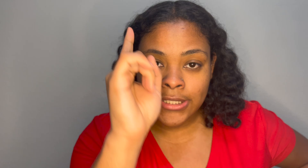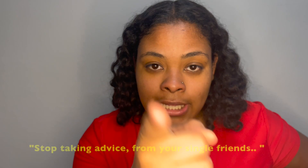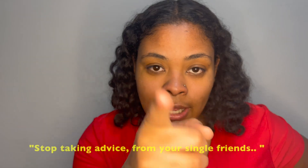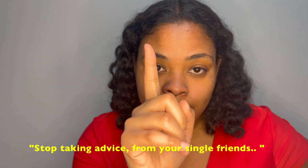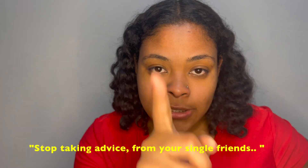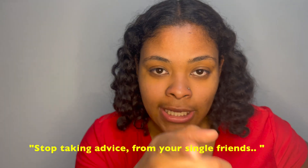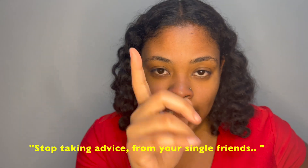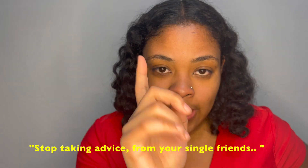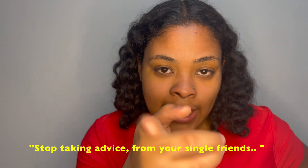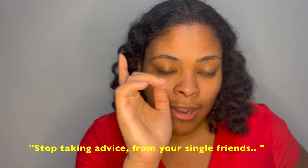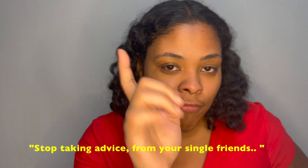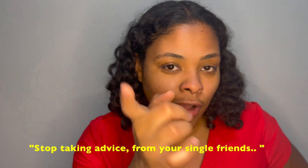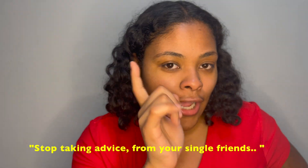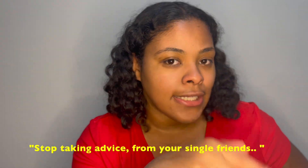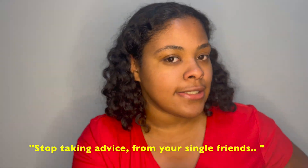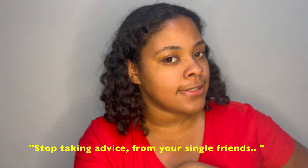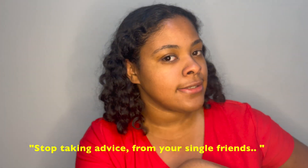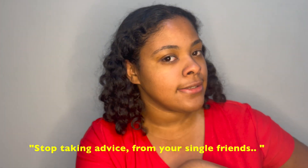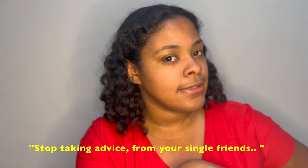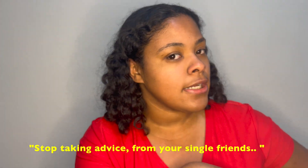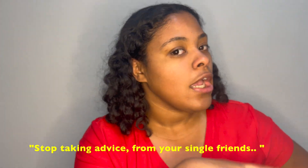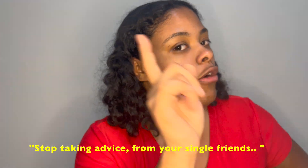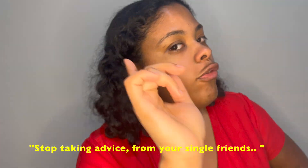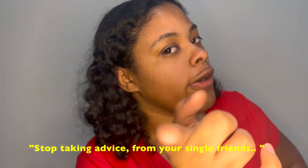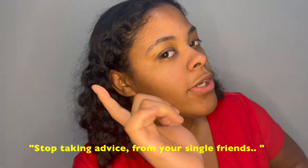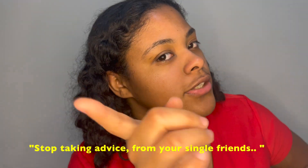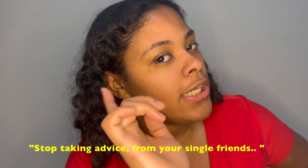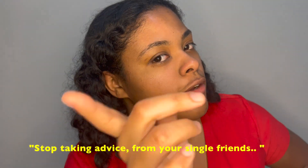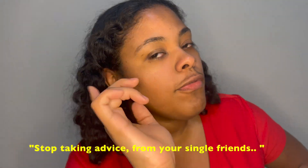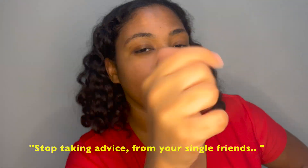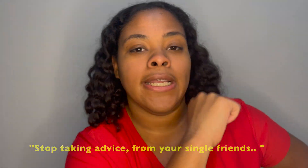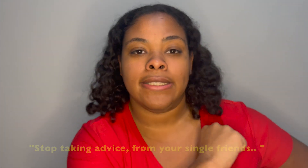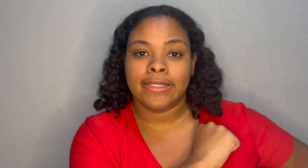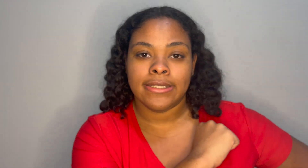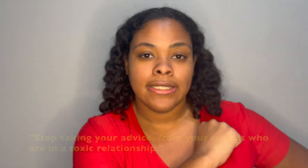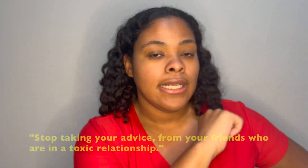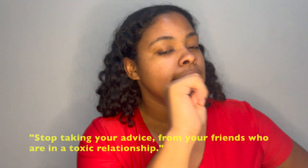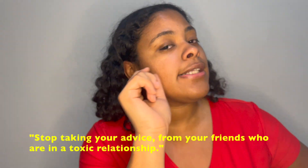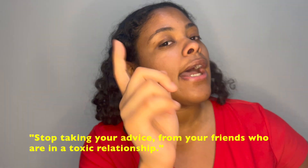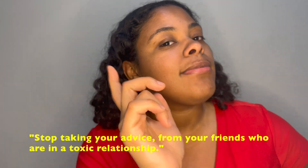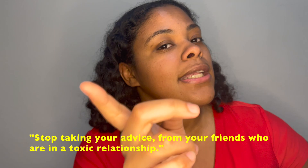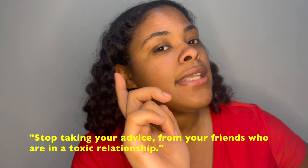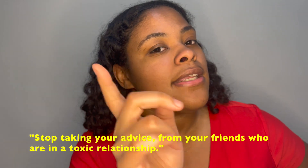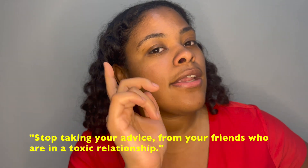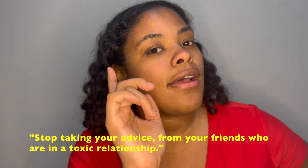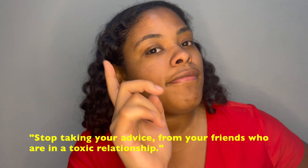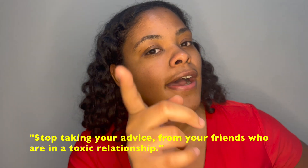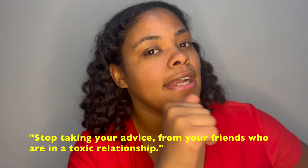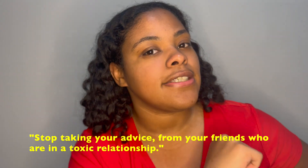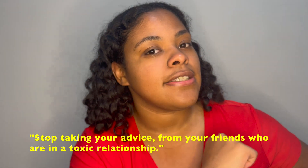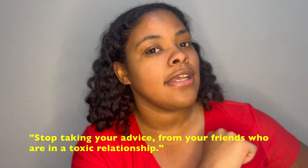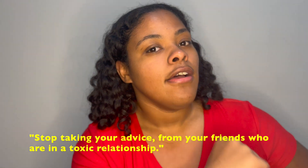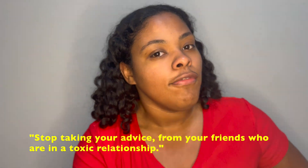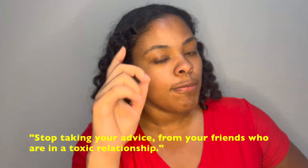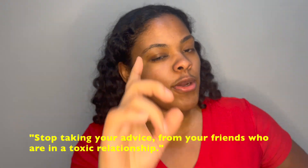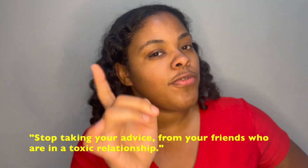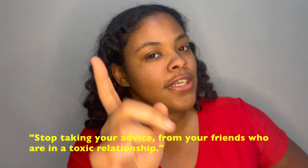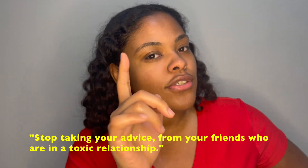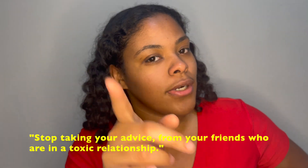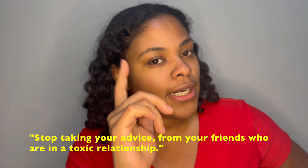stop taking advice from your single friends stop taking your advice from your friends who are in